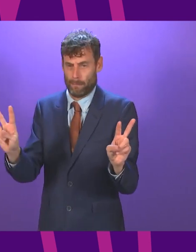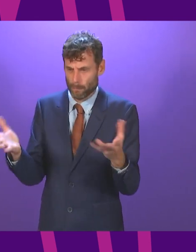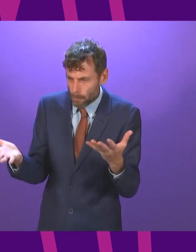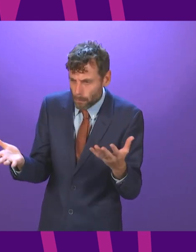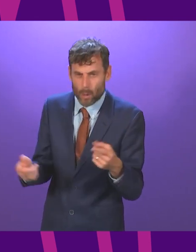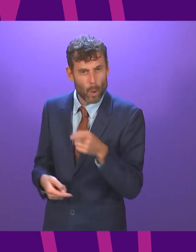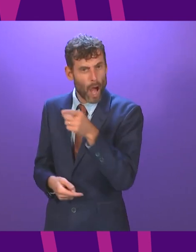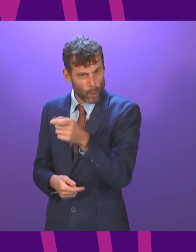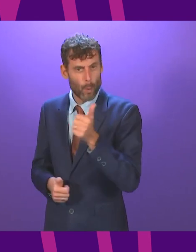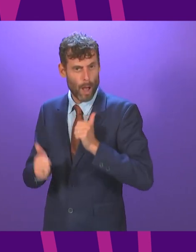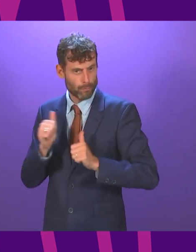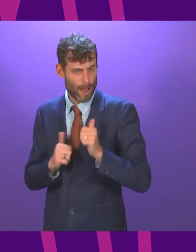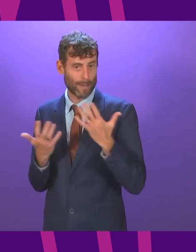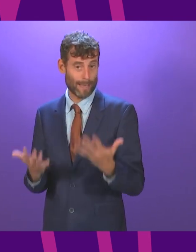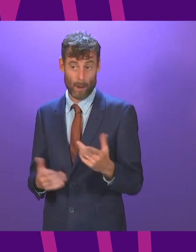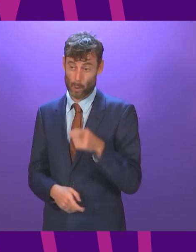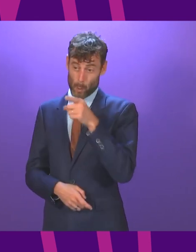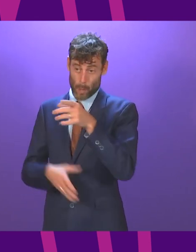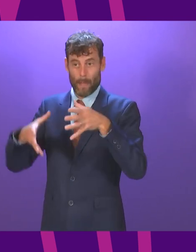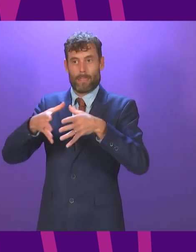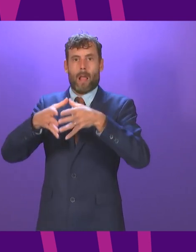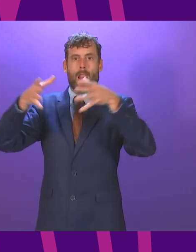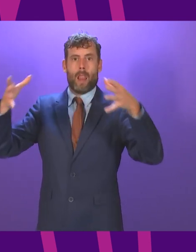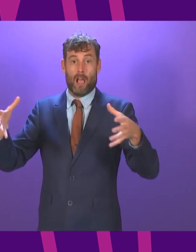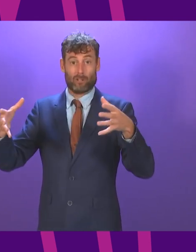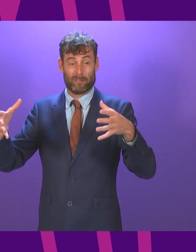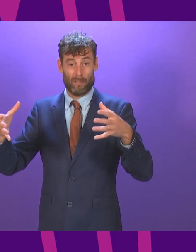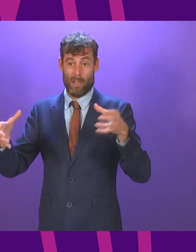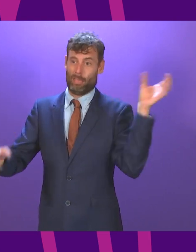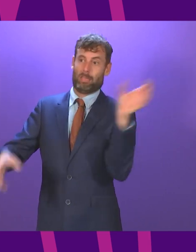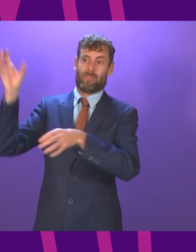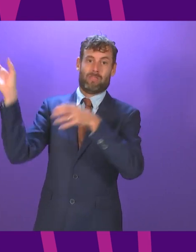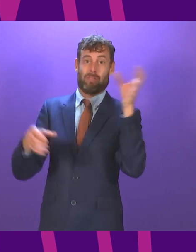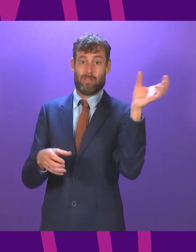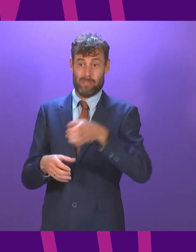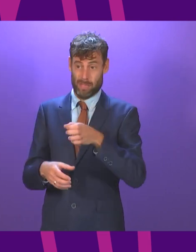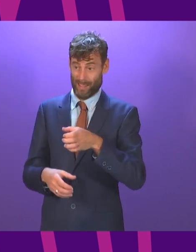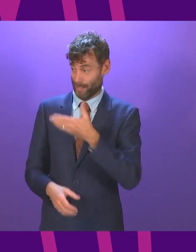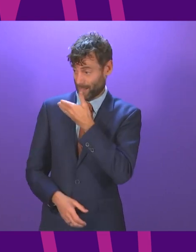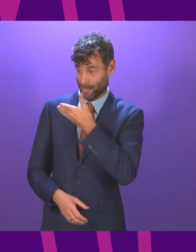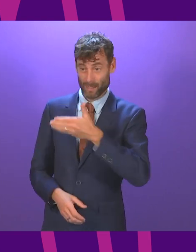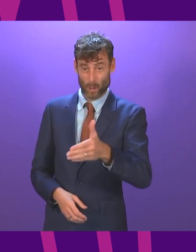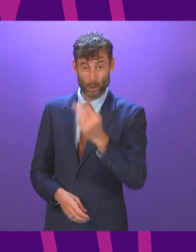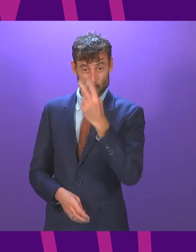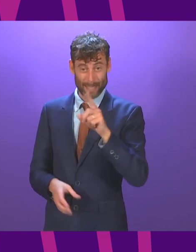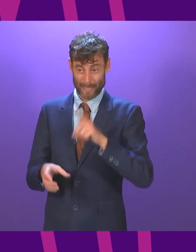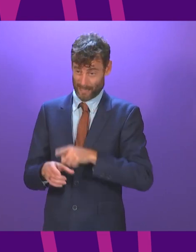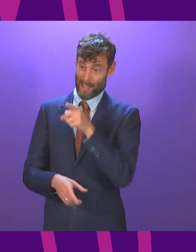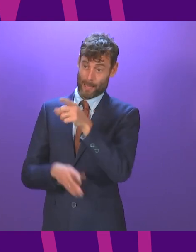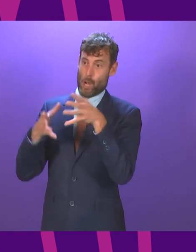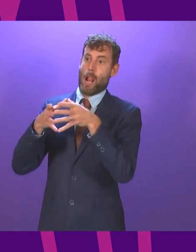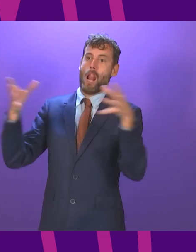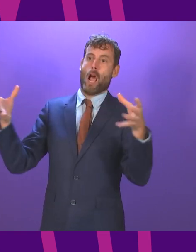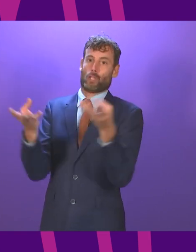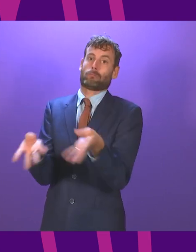of leading the largest and most bloated government in the history of devolution first